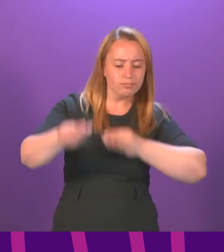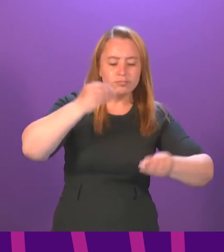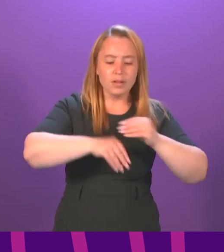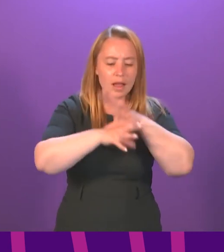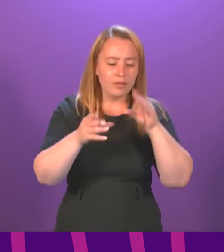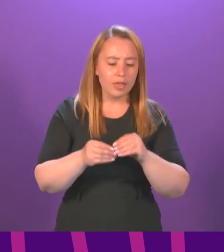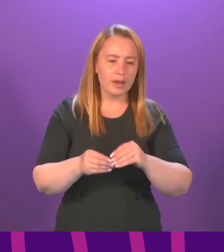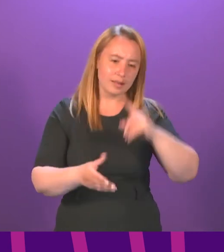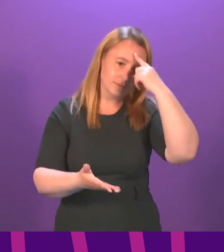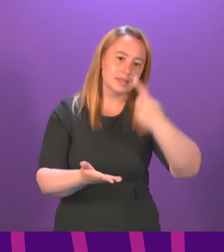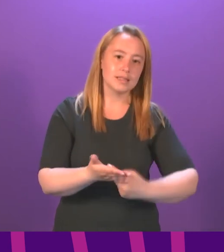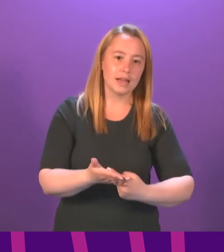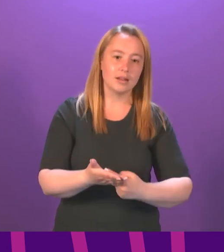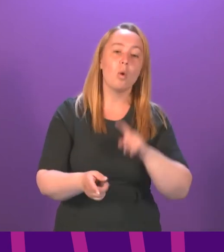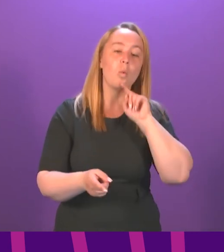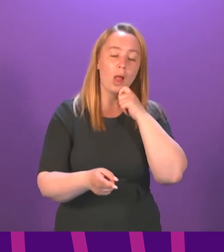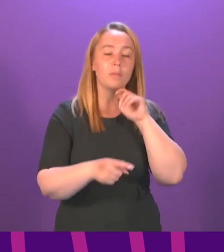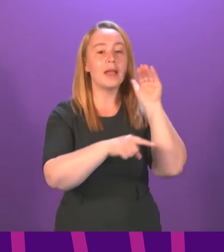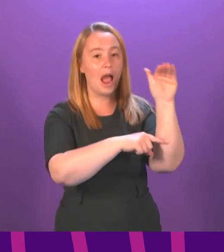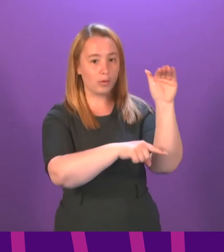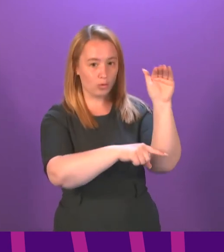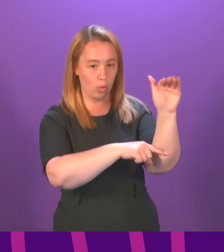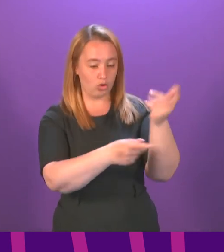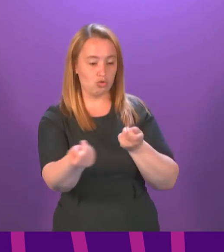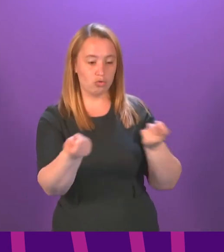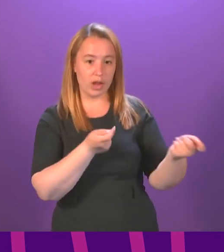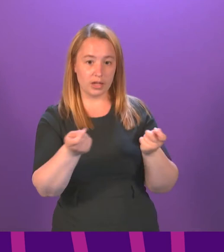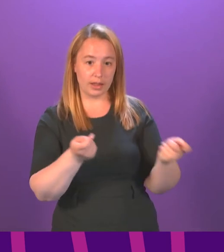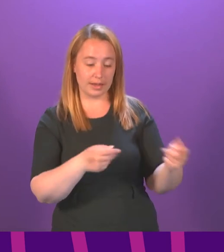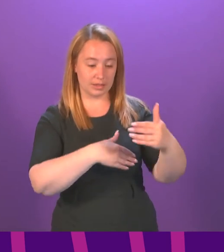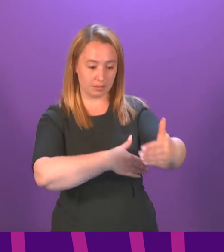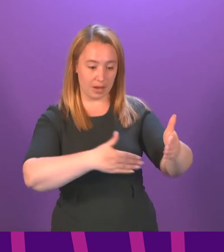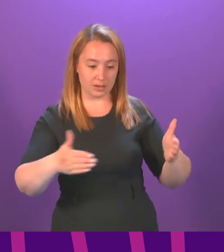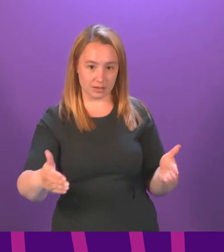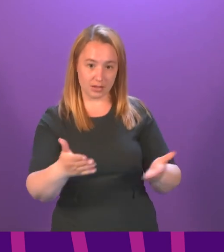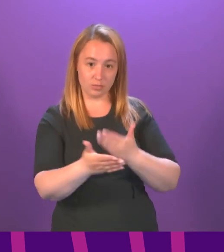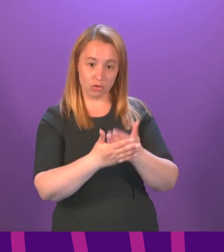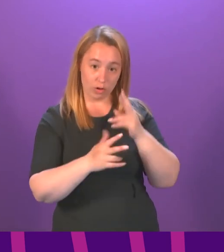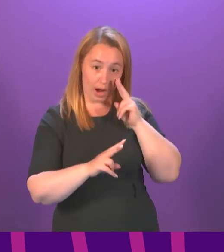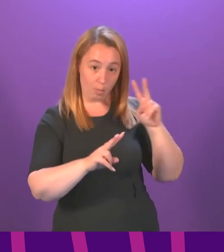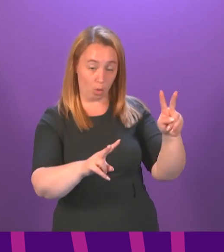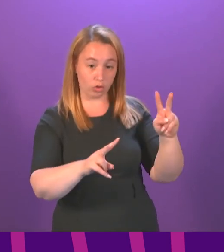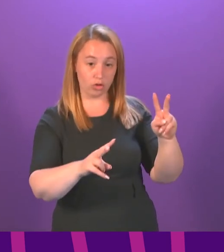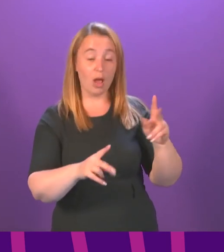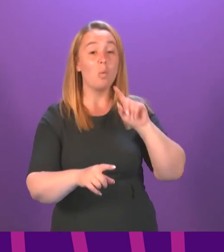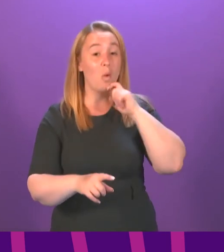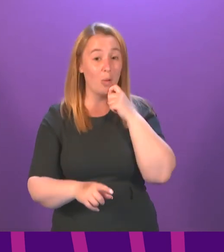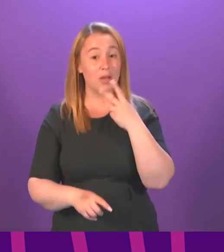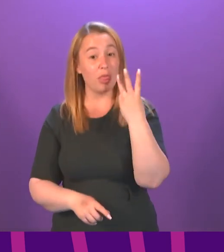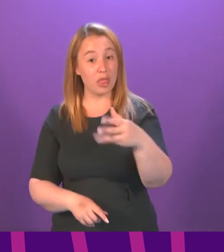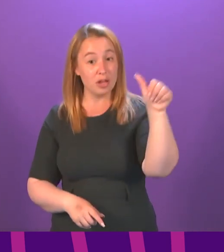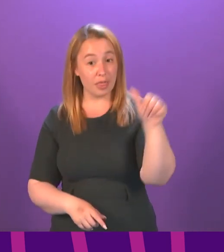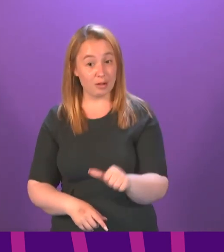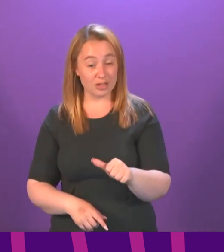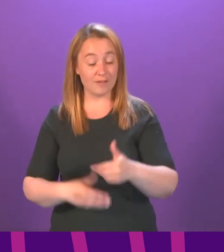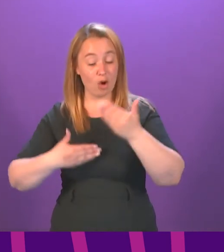will provide an outdoor, highly regulated space for fans to watch the tournament. Although there will be up to 3,000 people in attendance per